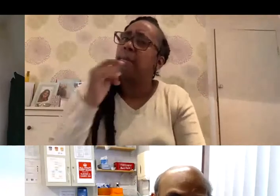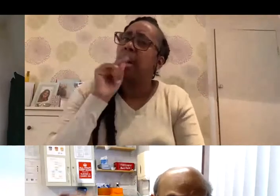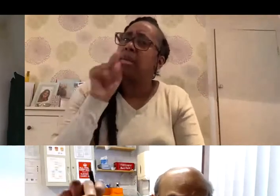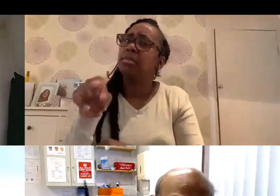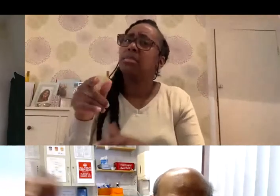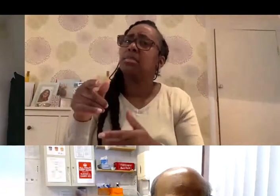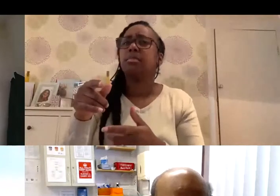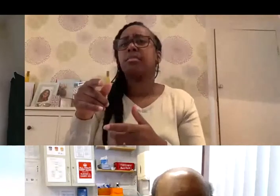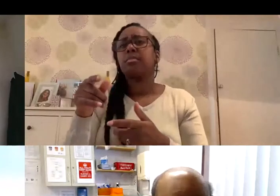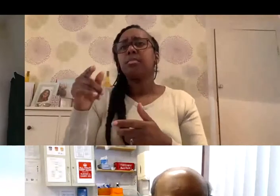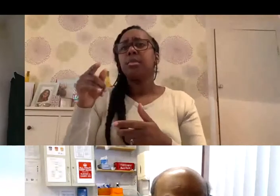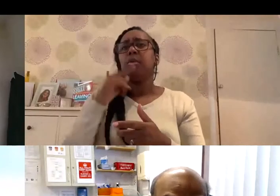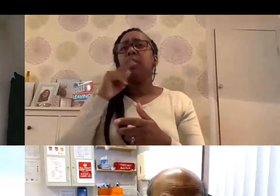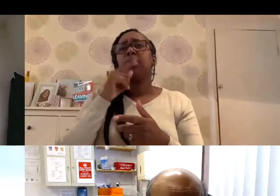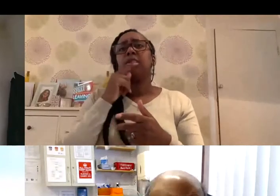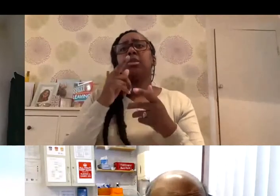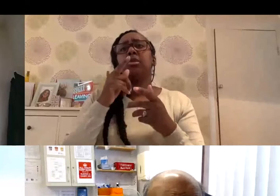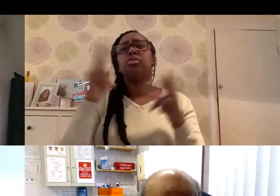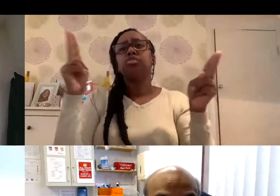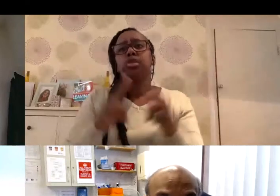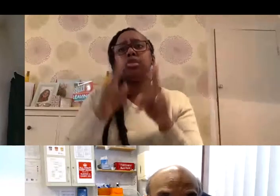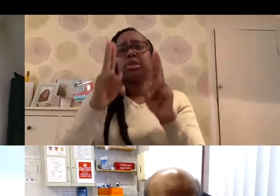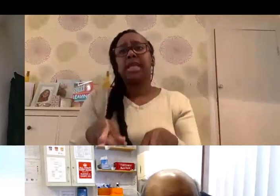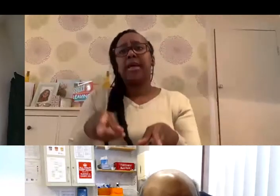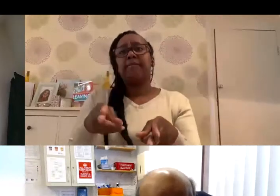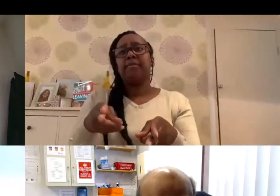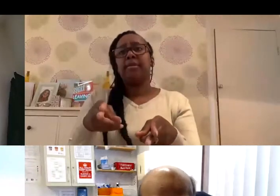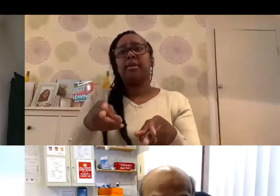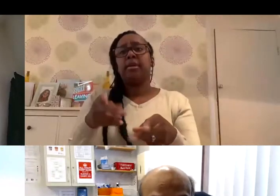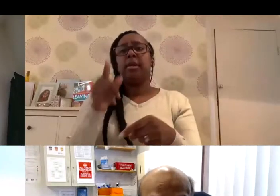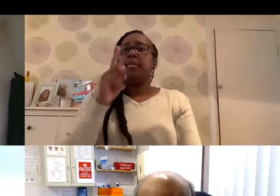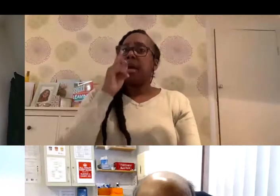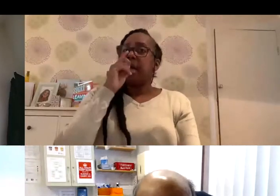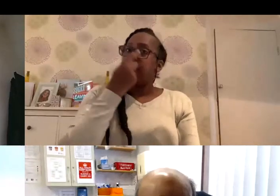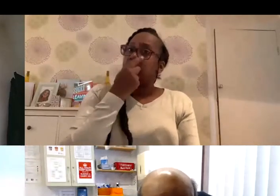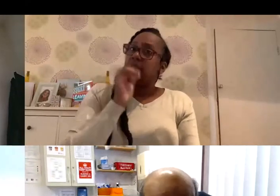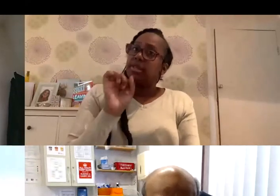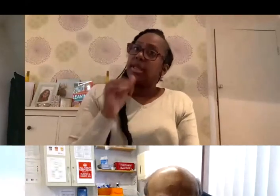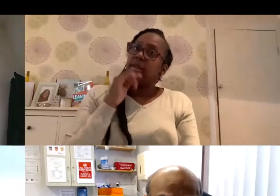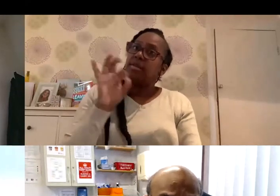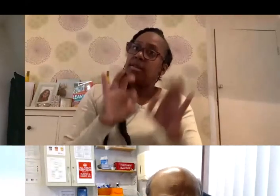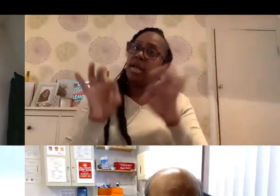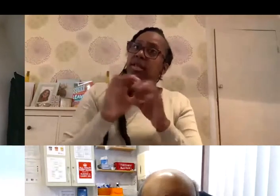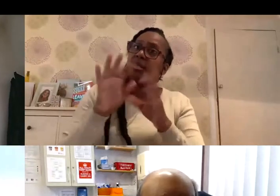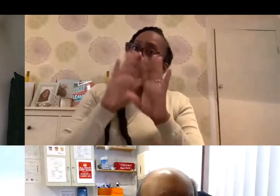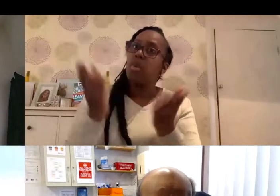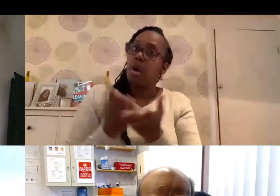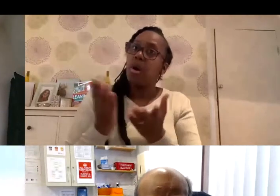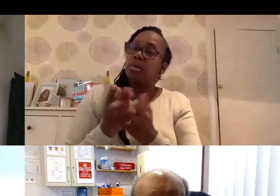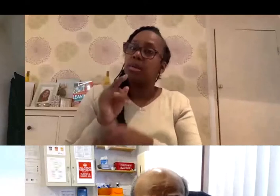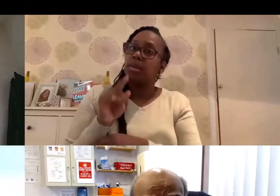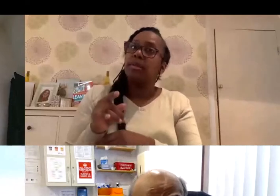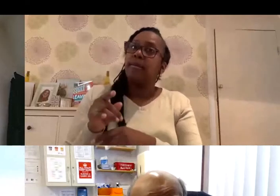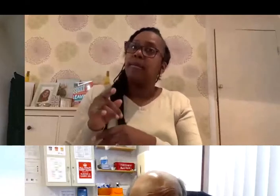We set a vow to reduce death and destruction. But evidence is now coming that it also works in the scientific world. I'll leave that for Serena. In the scientific